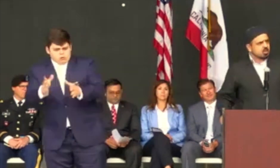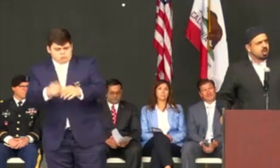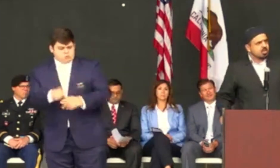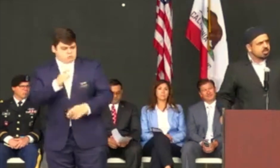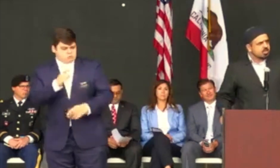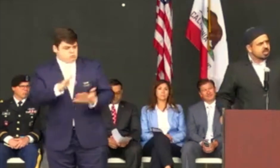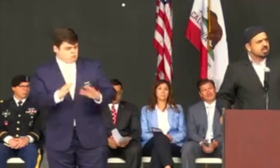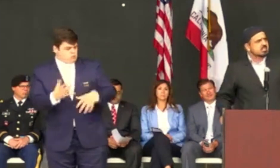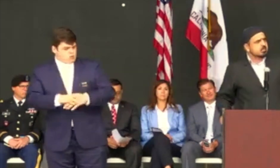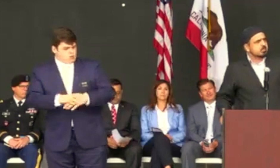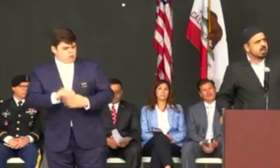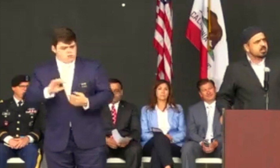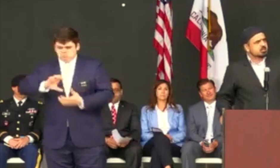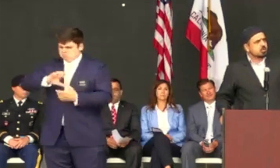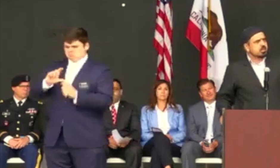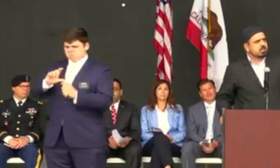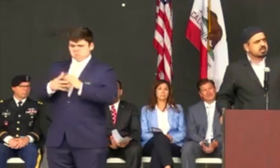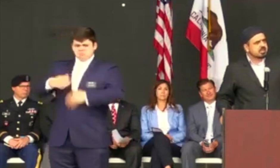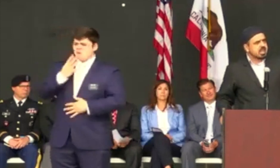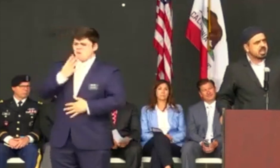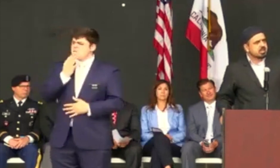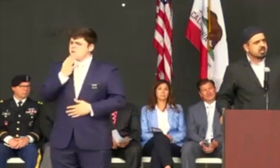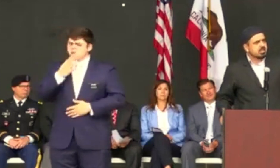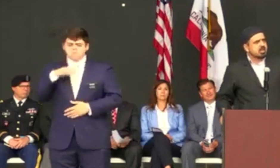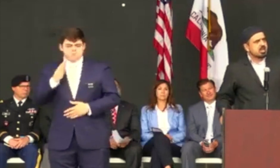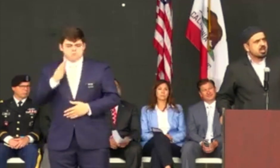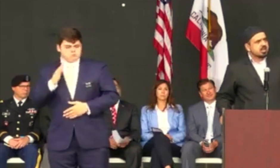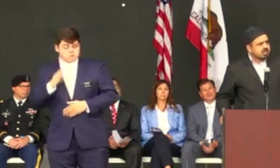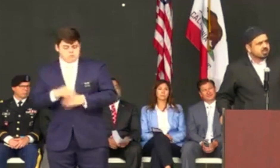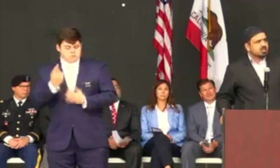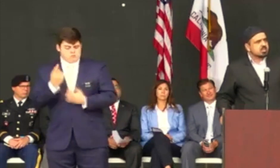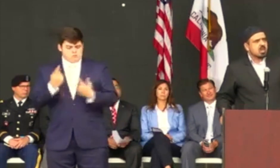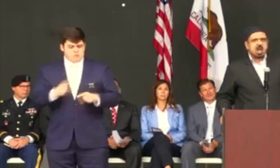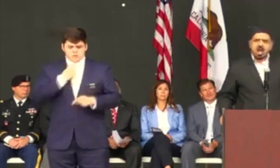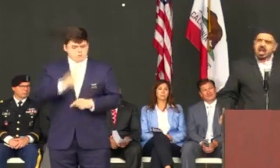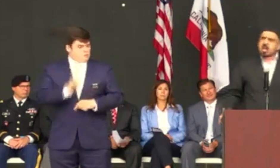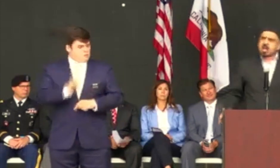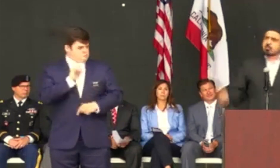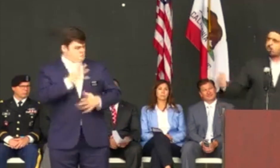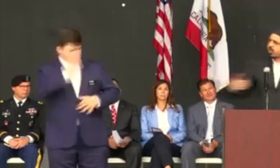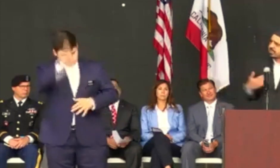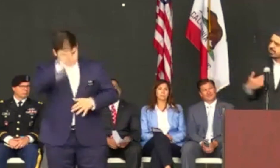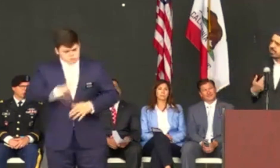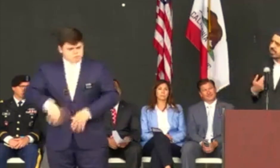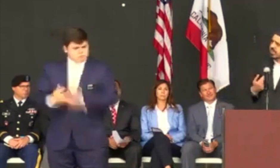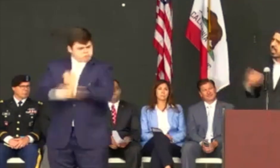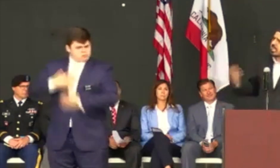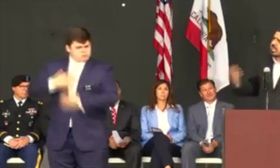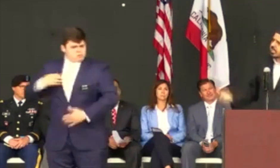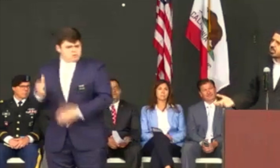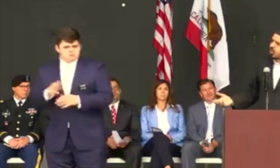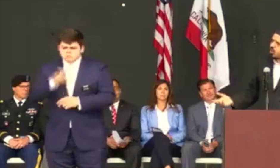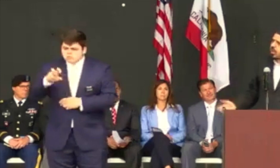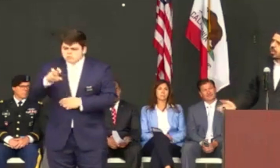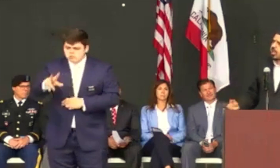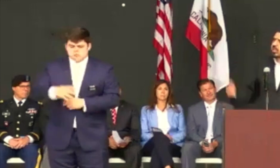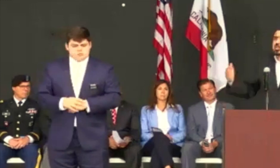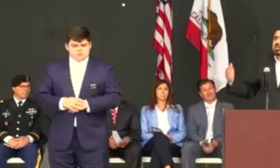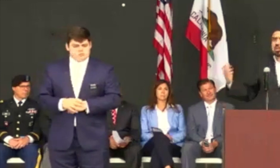this is the man that stole my snake. This is, I had a poisonous snake, and I didn't know. And then he turns to